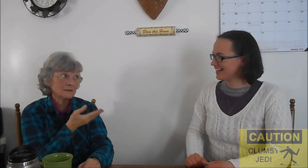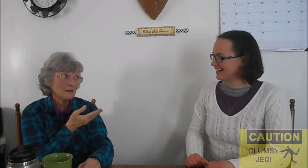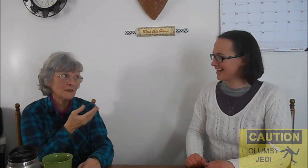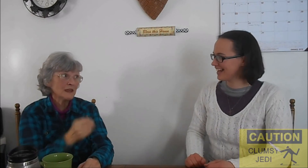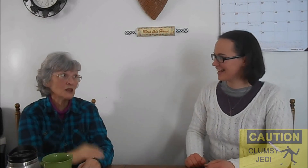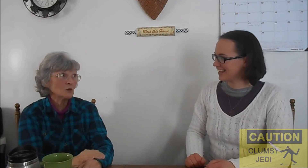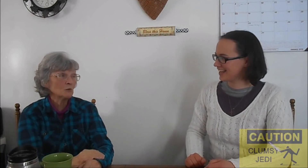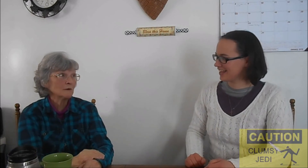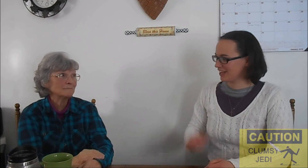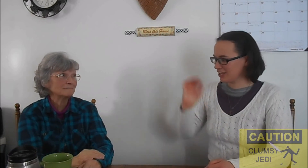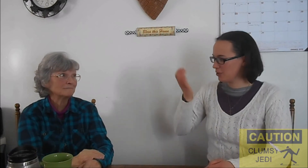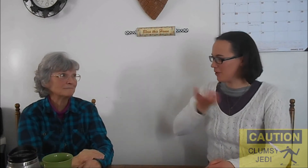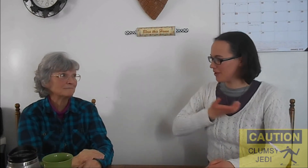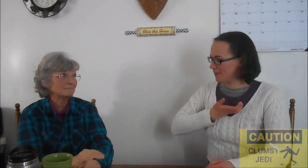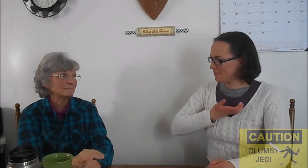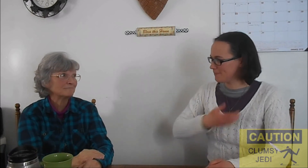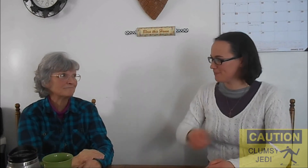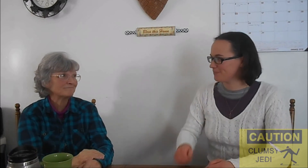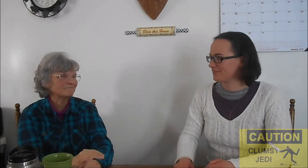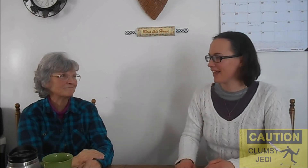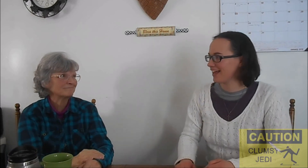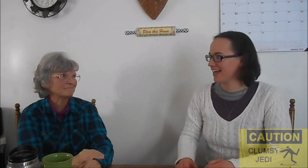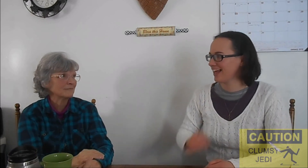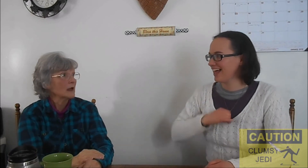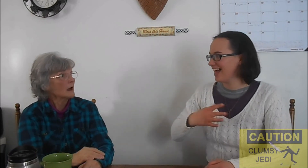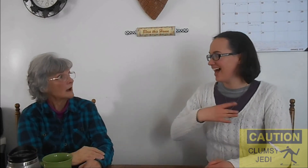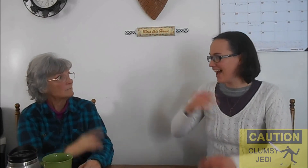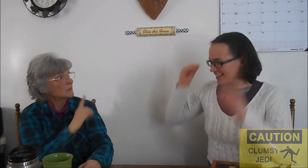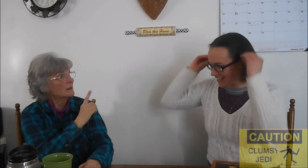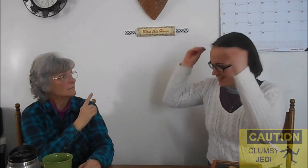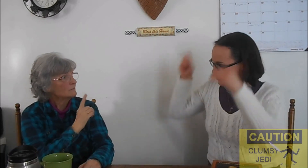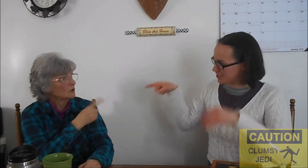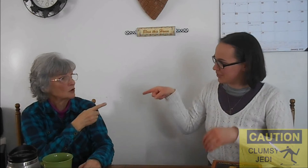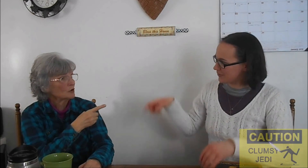Thank you. You're welcome. I like teaching you.